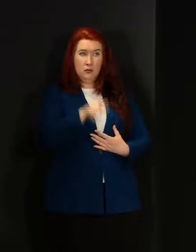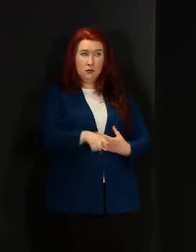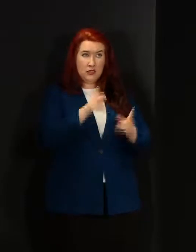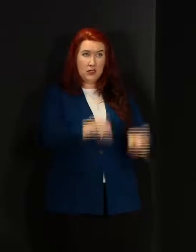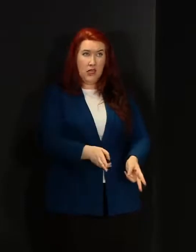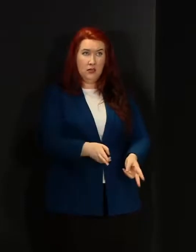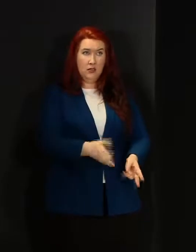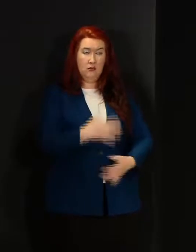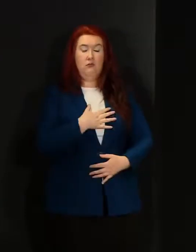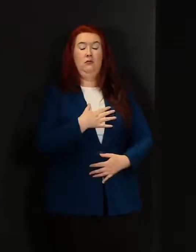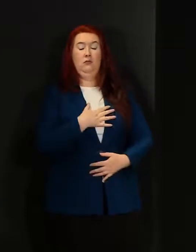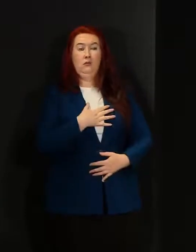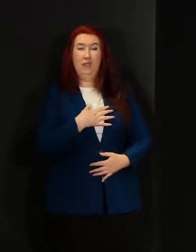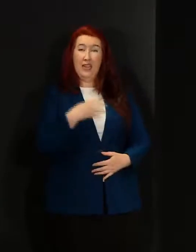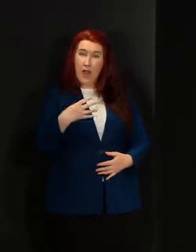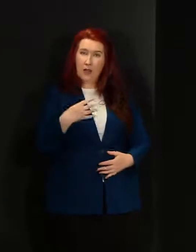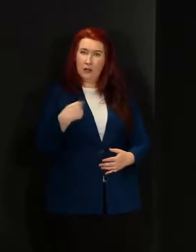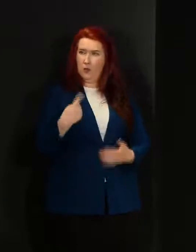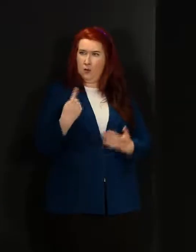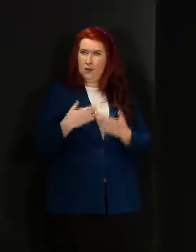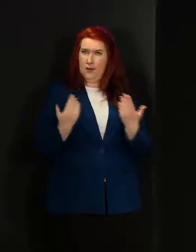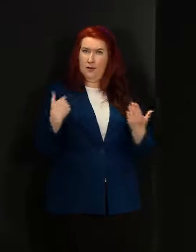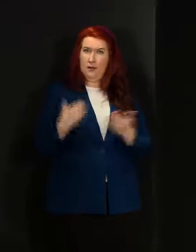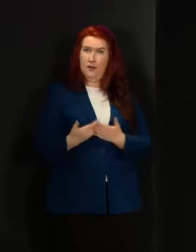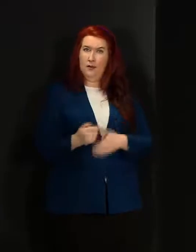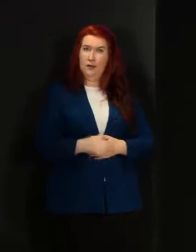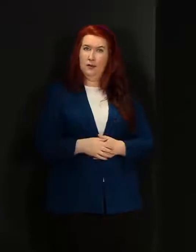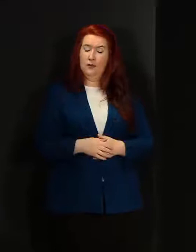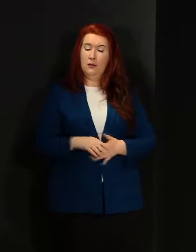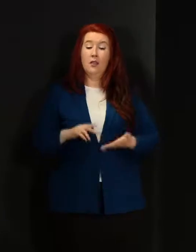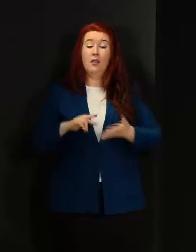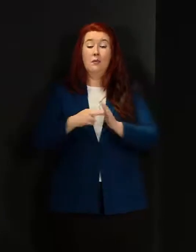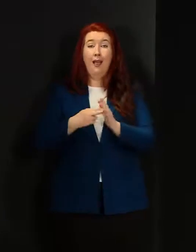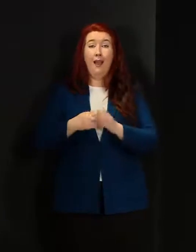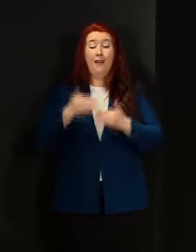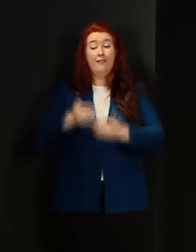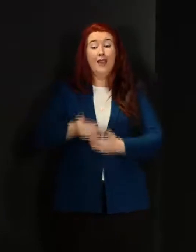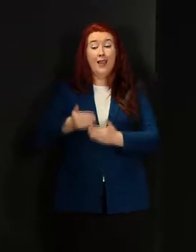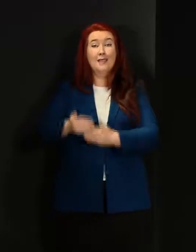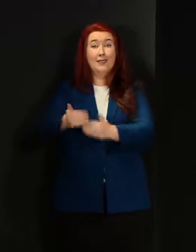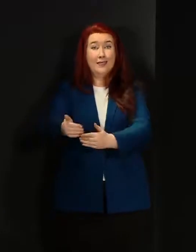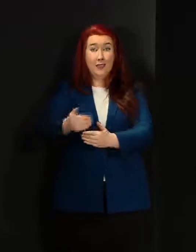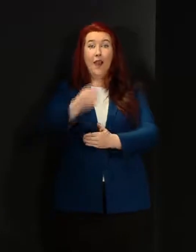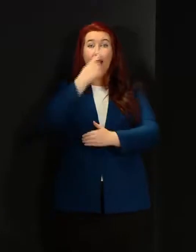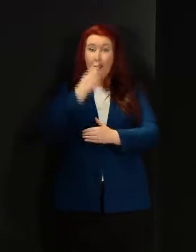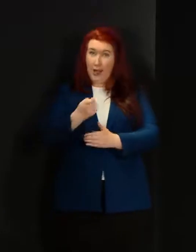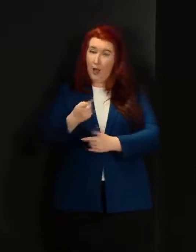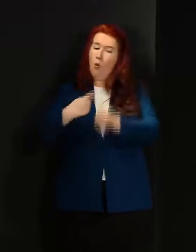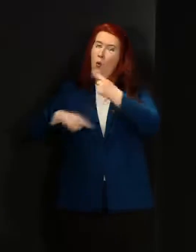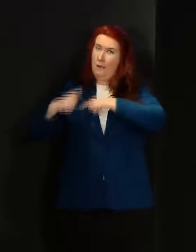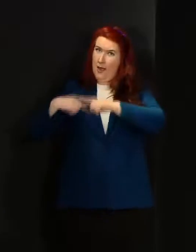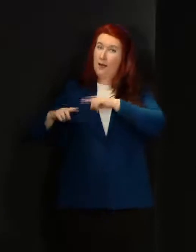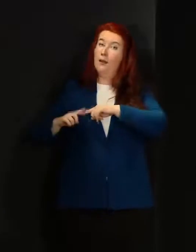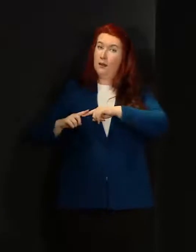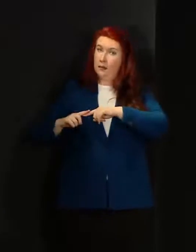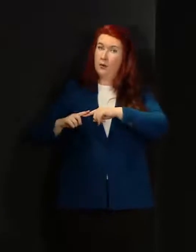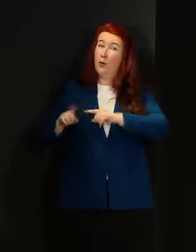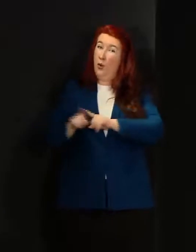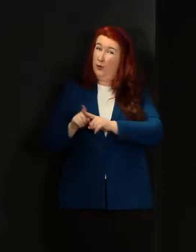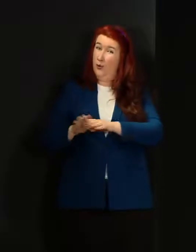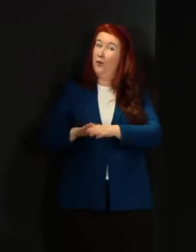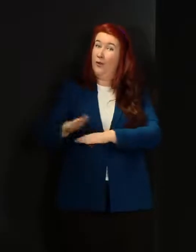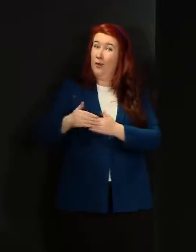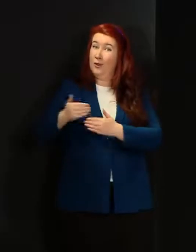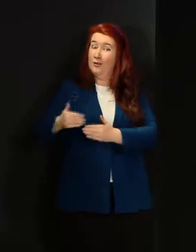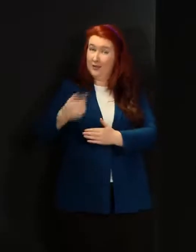died of this disease. The route map phases can go backwards as well as forwards. And that